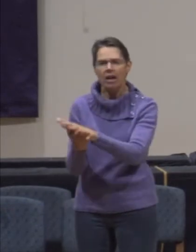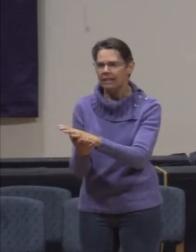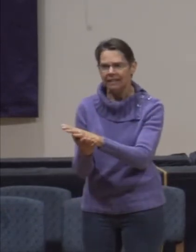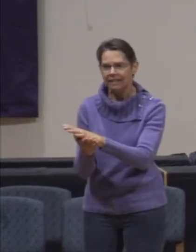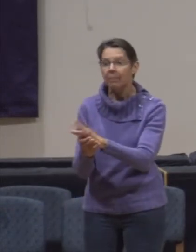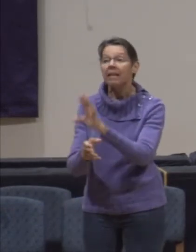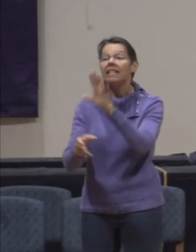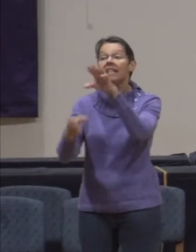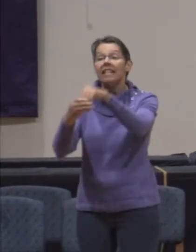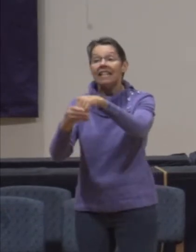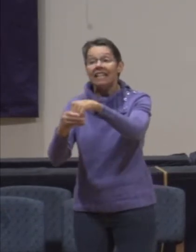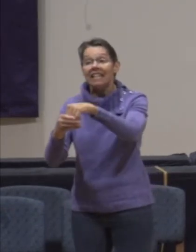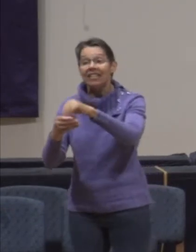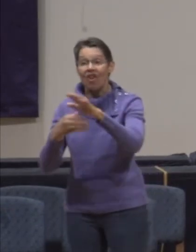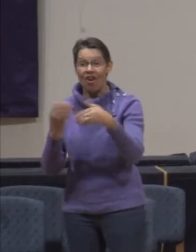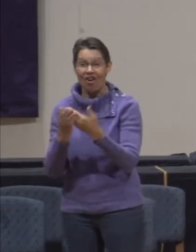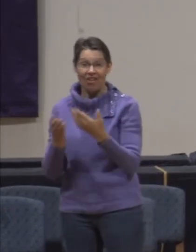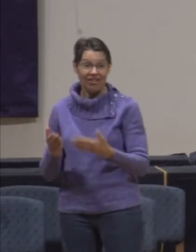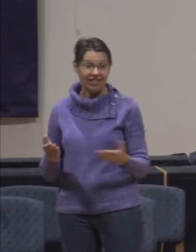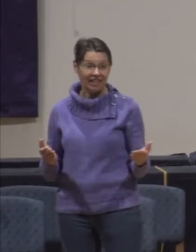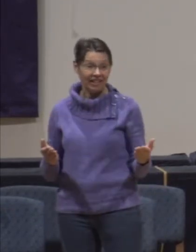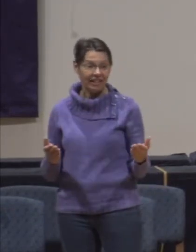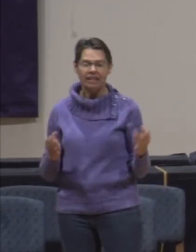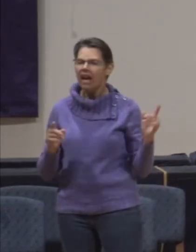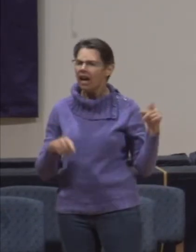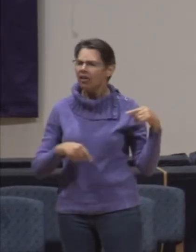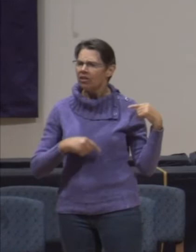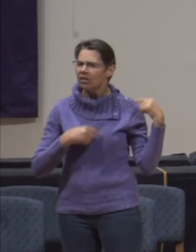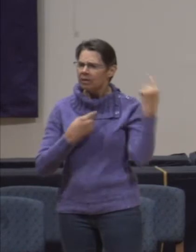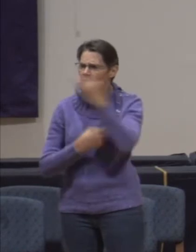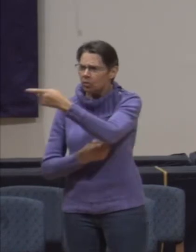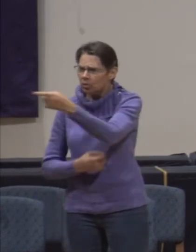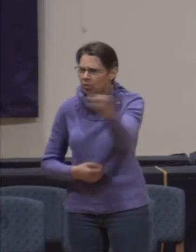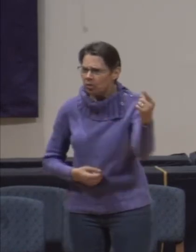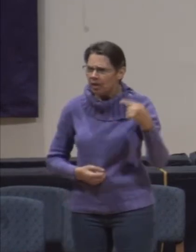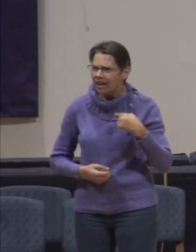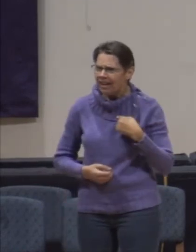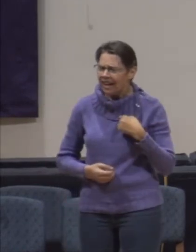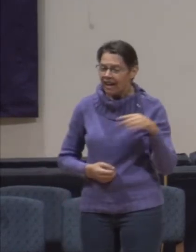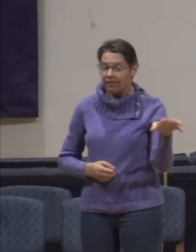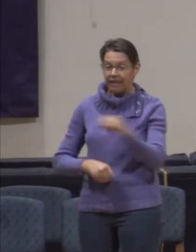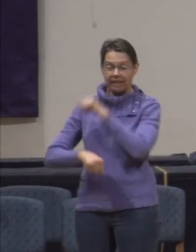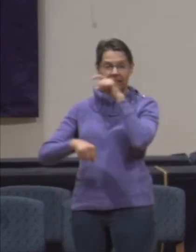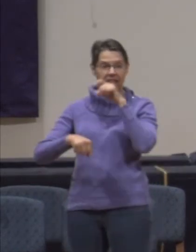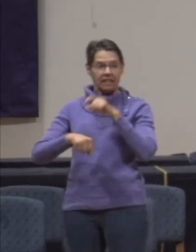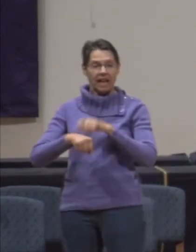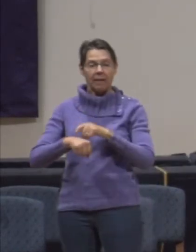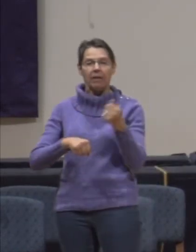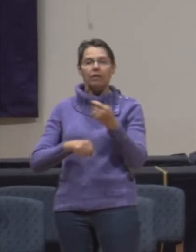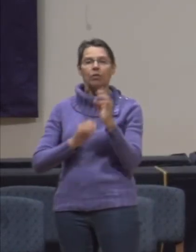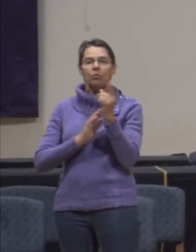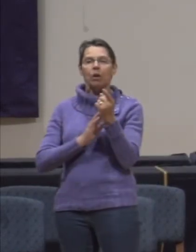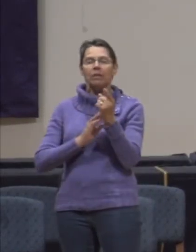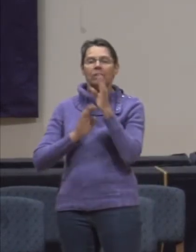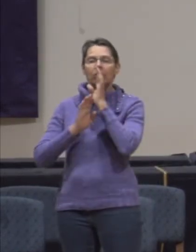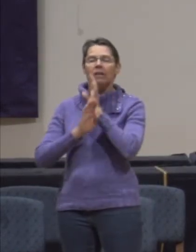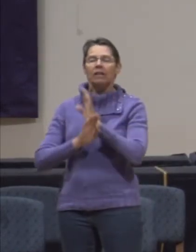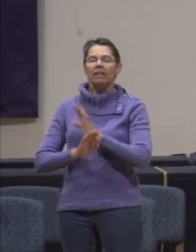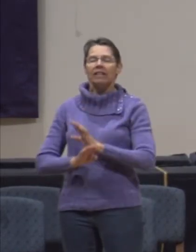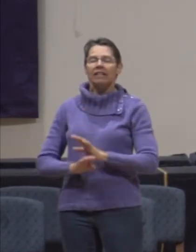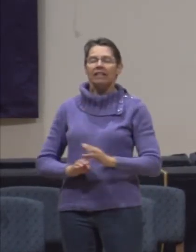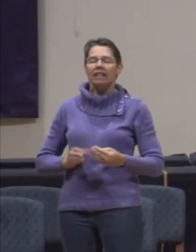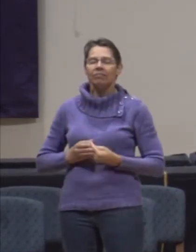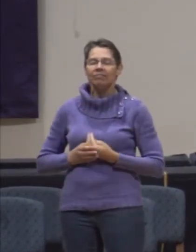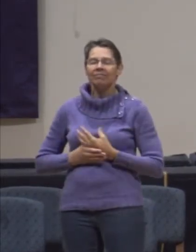since you or I have had a few moments to cultivate deep peace? The kind of peace that Jonathan